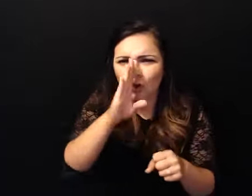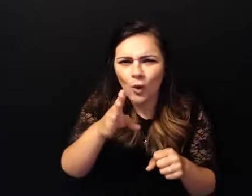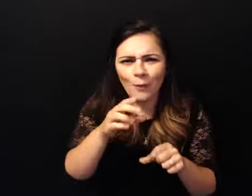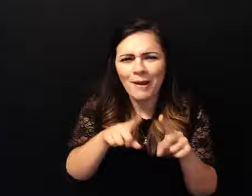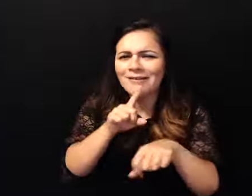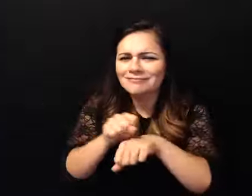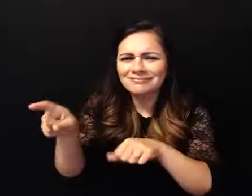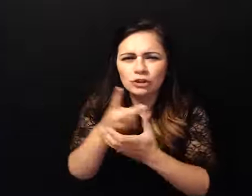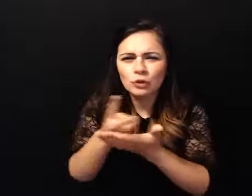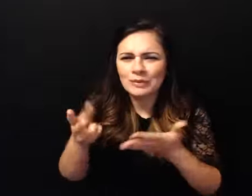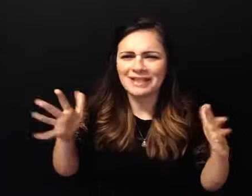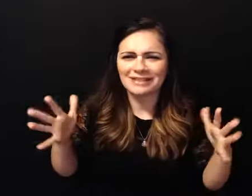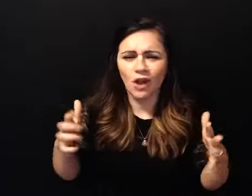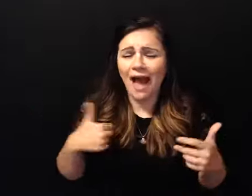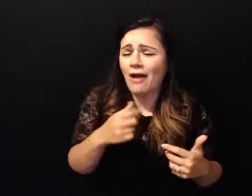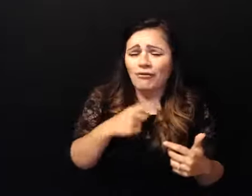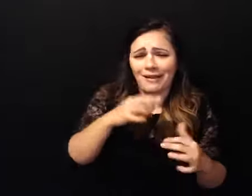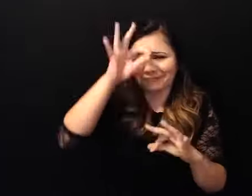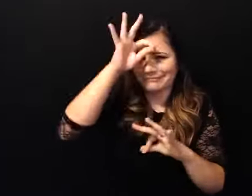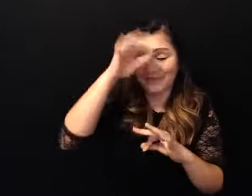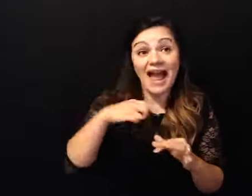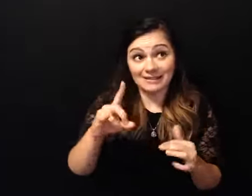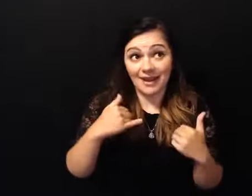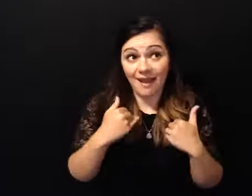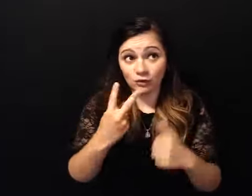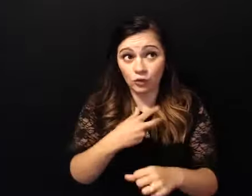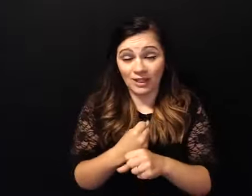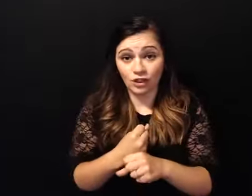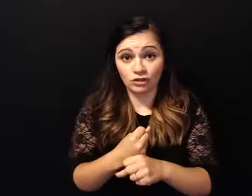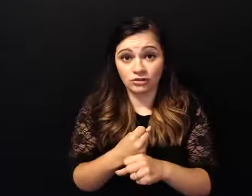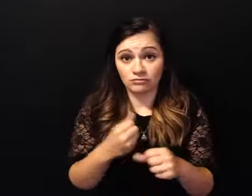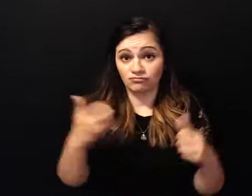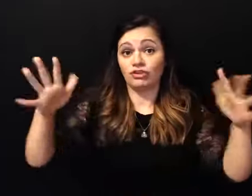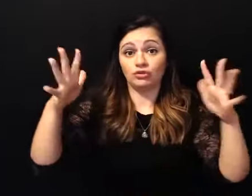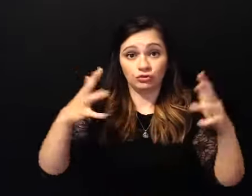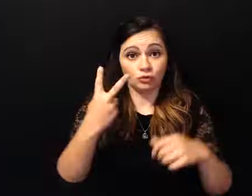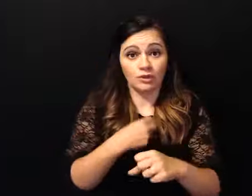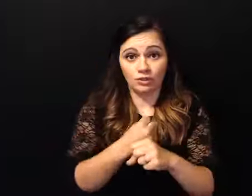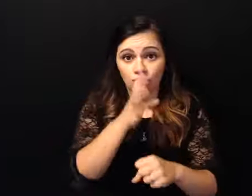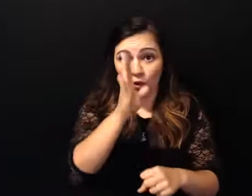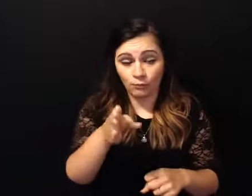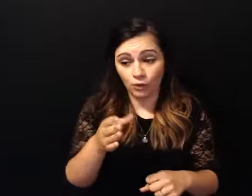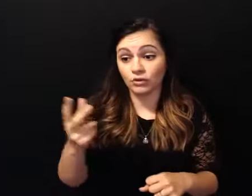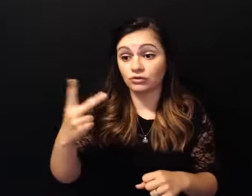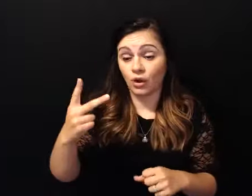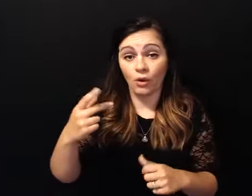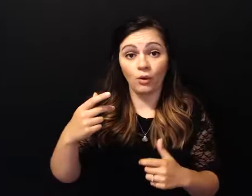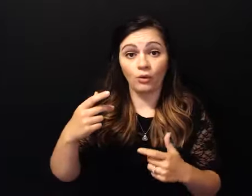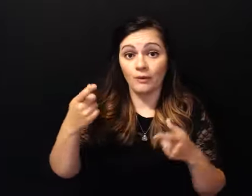uh and i had two years of sobriety ish and uh um we got pregnant and i had my daughter madison uh in